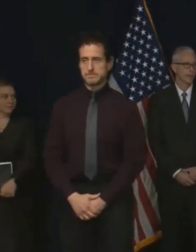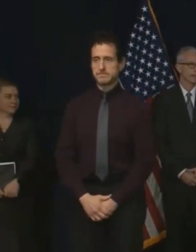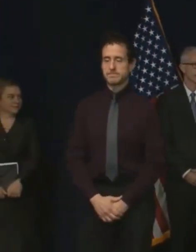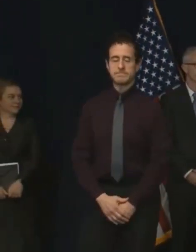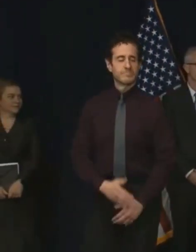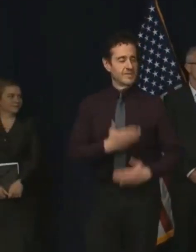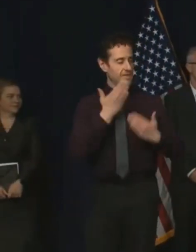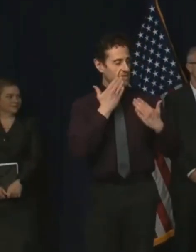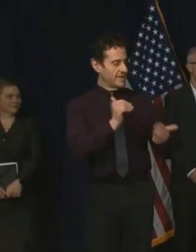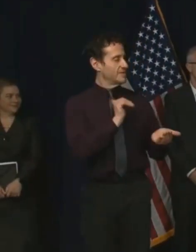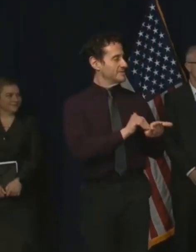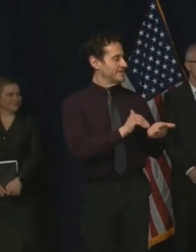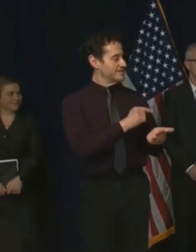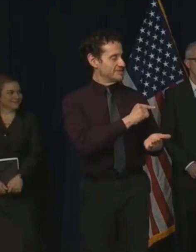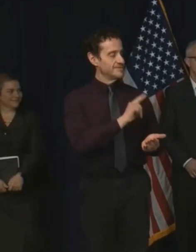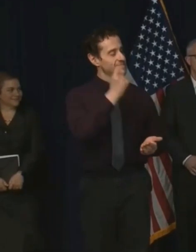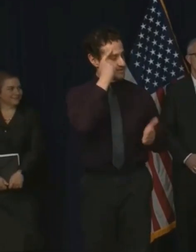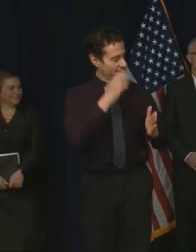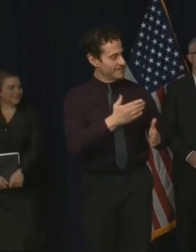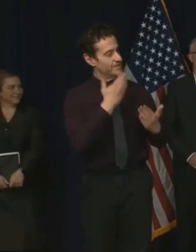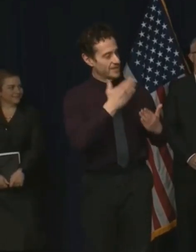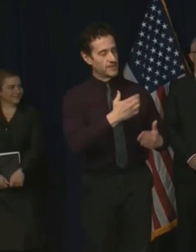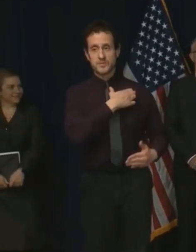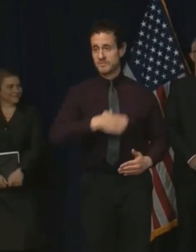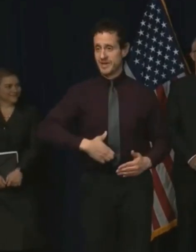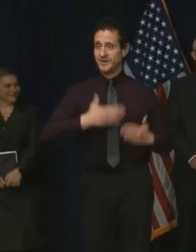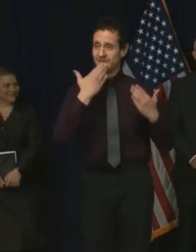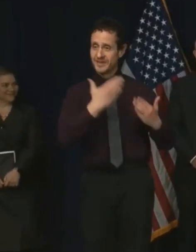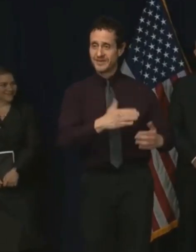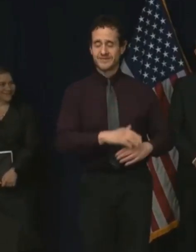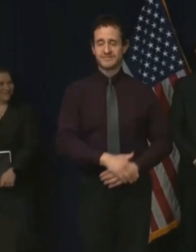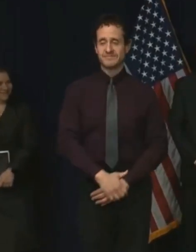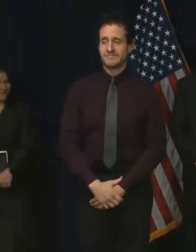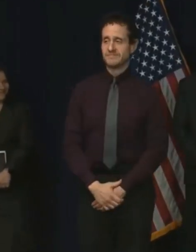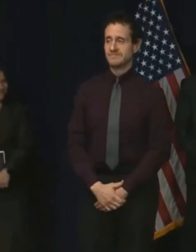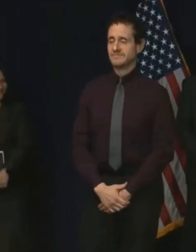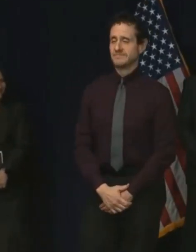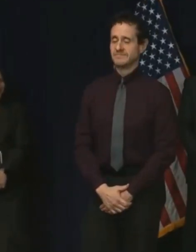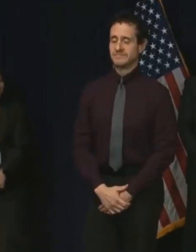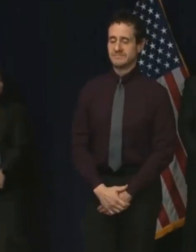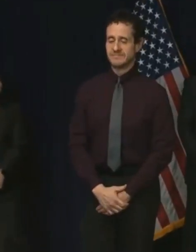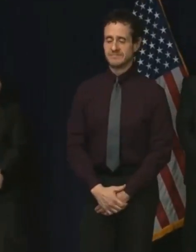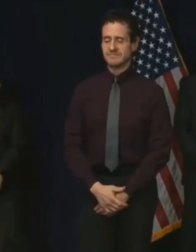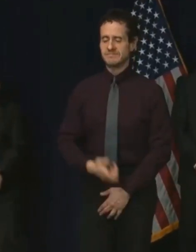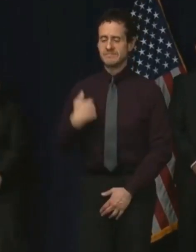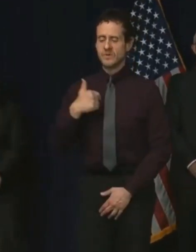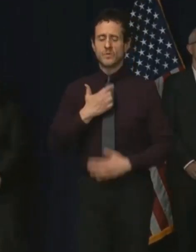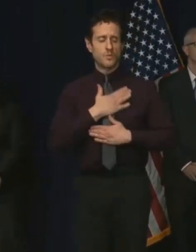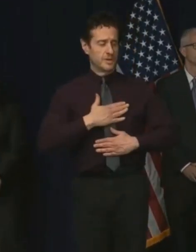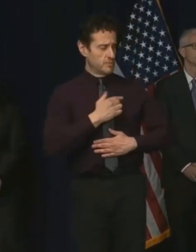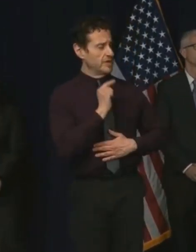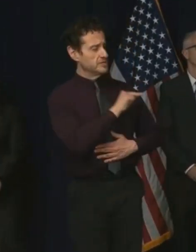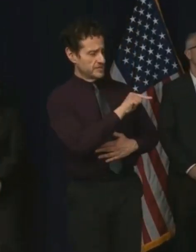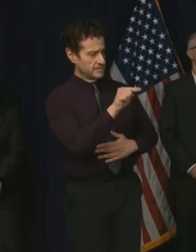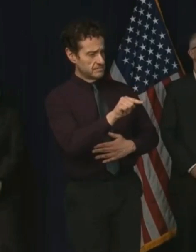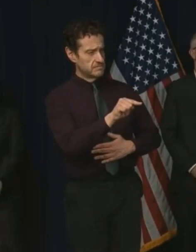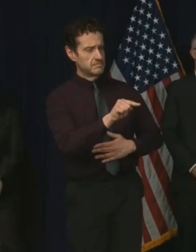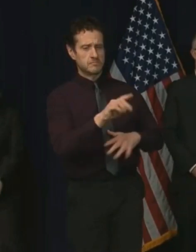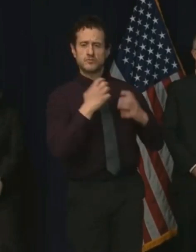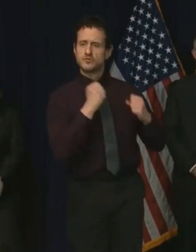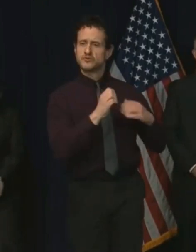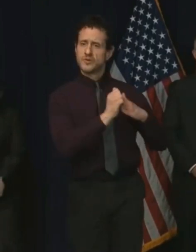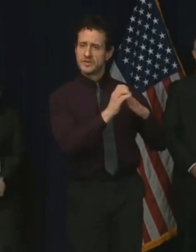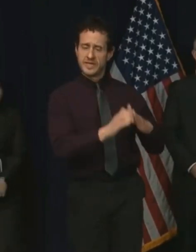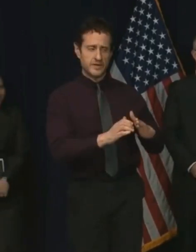Thank you, doctor, governor, mayor. We greatly appreciate your leadership and the